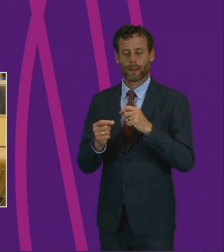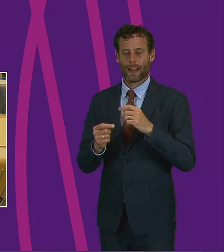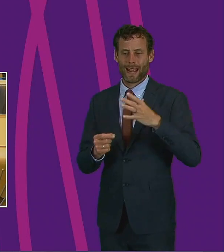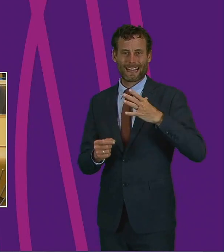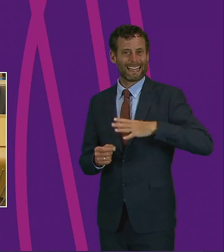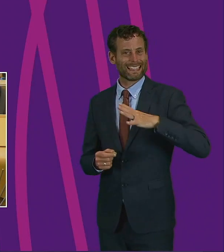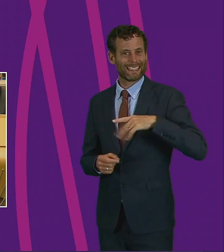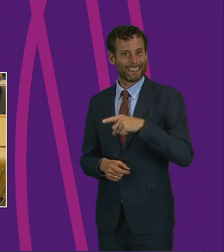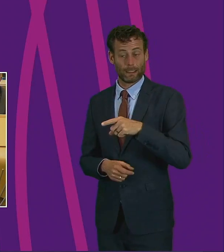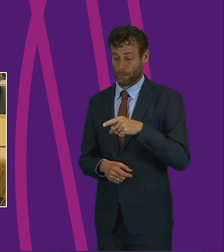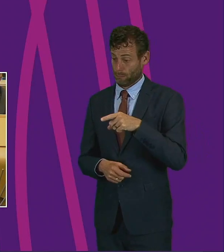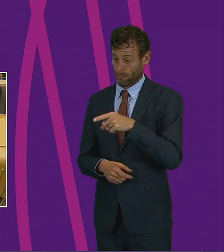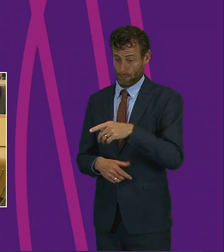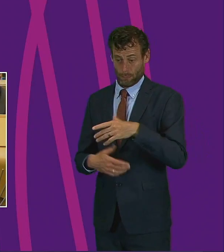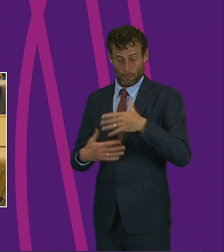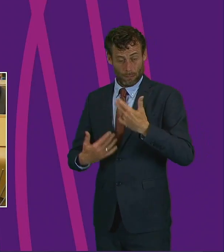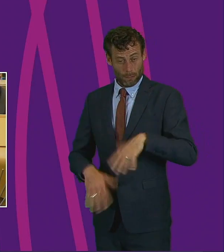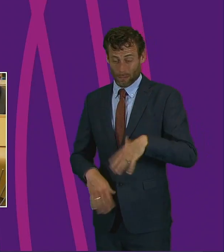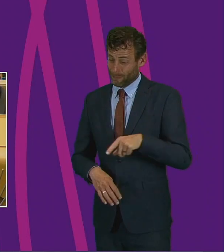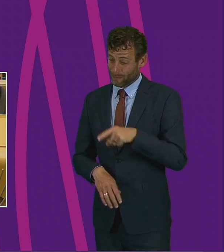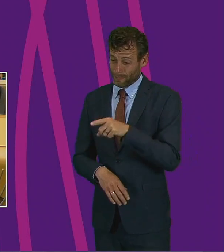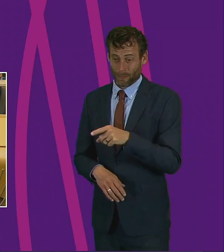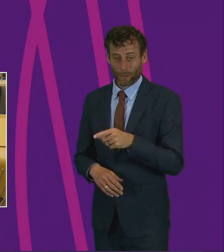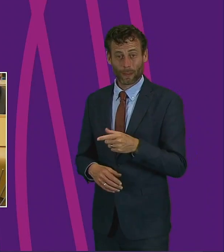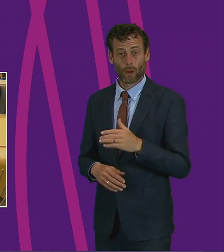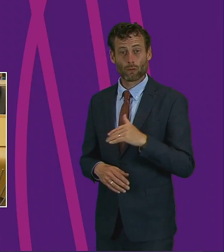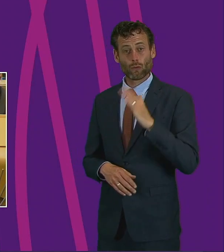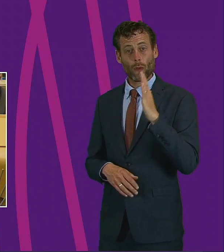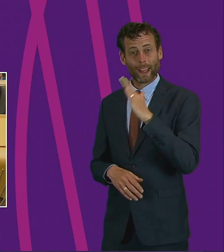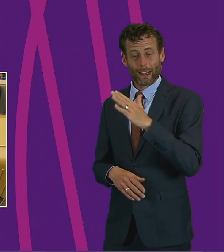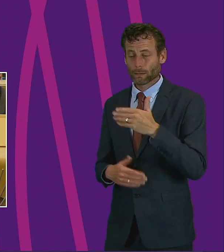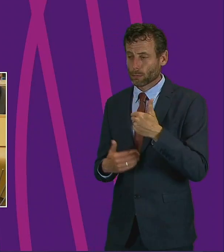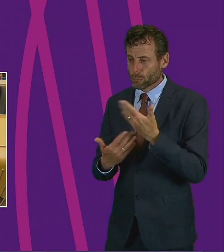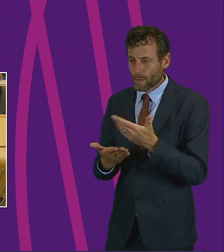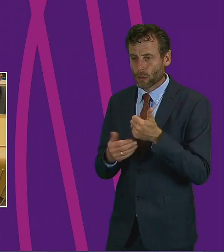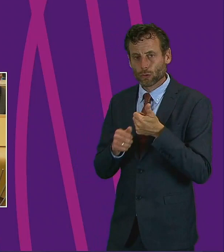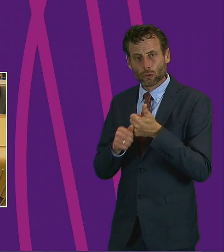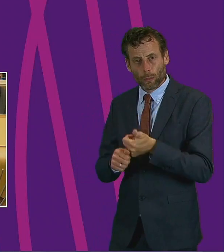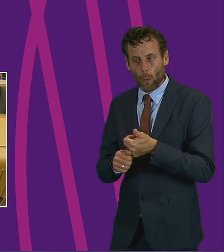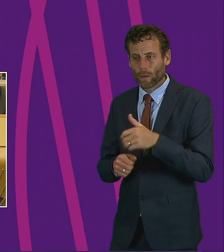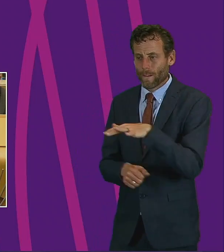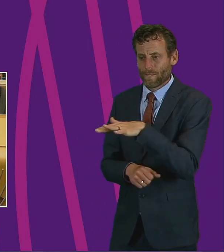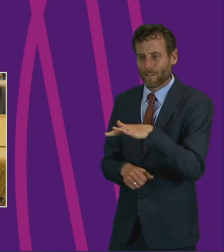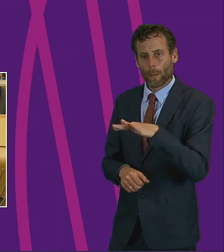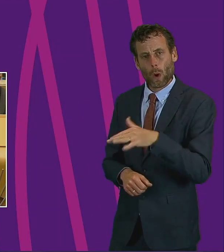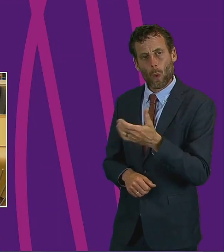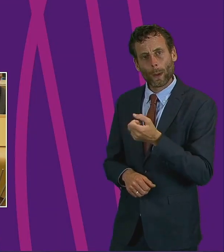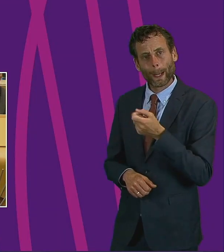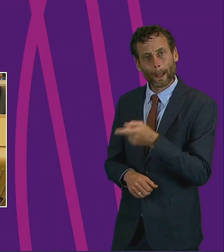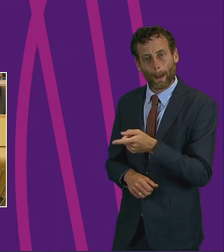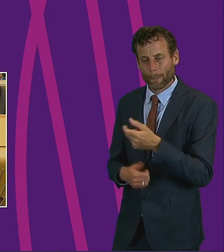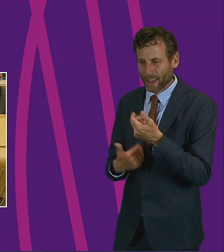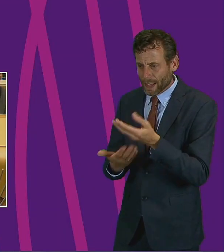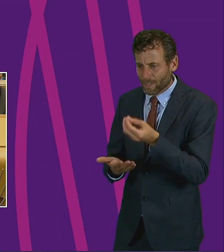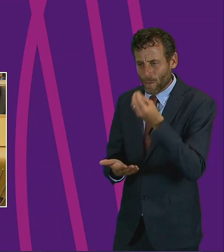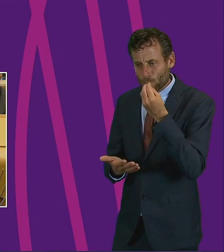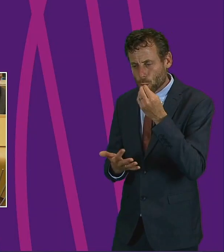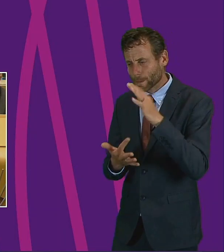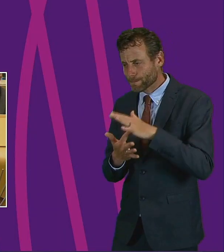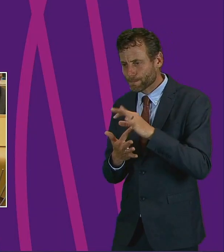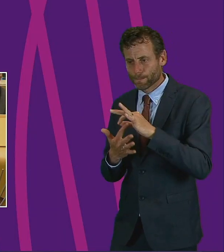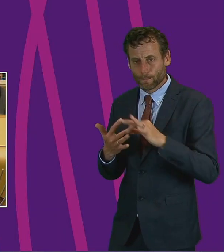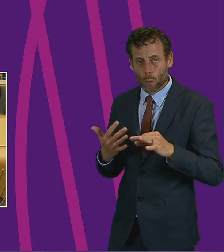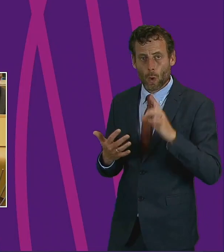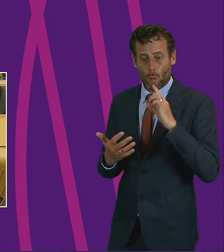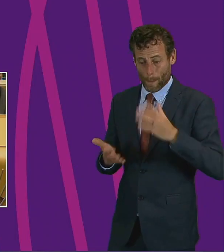find out more about the incredible work that they do throughout the North East to provide support for low-income families with essential items needed to take care after the